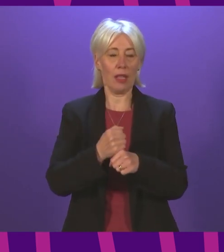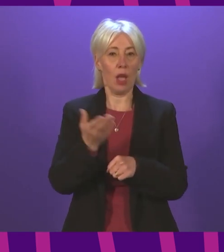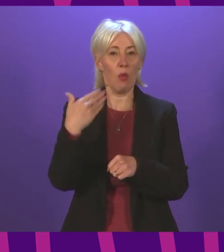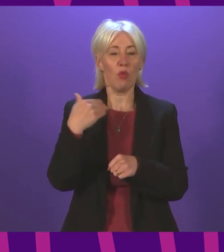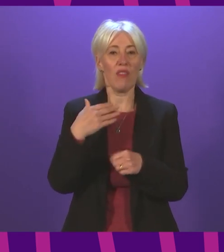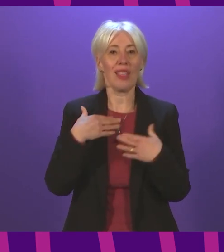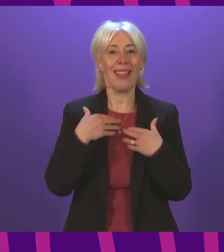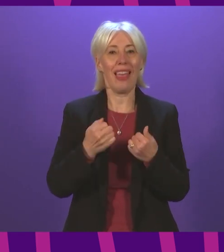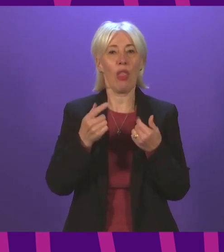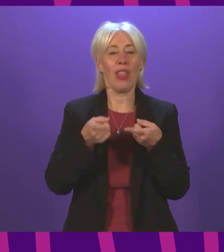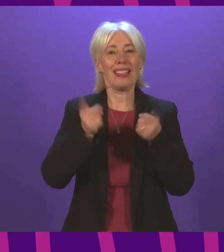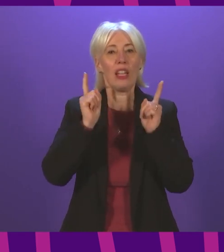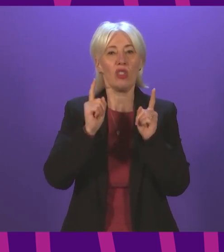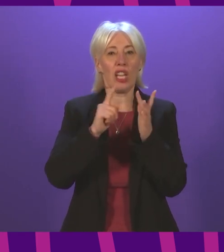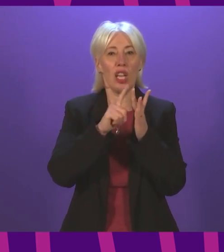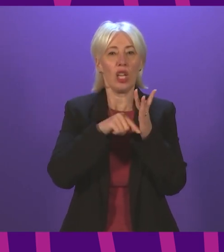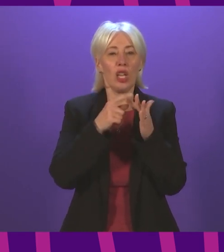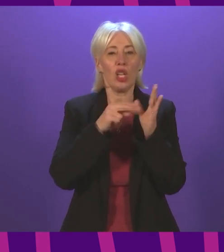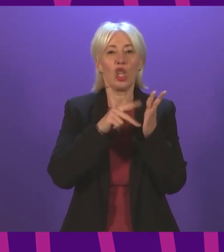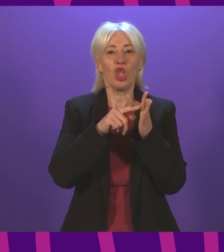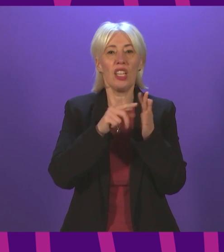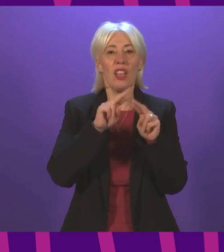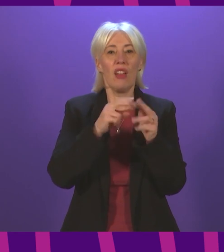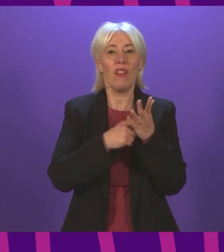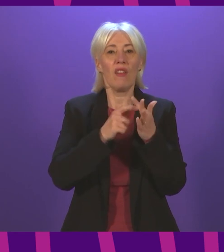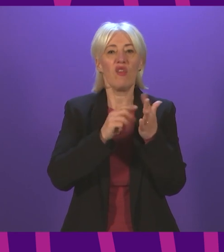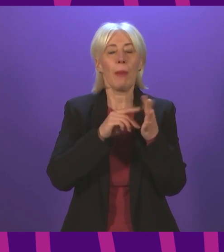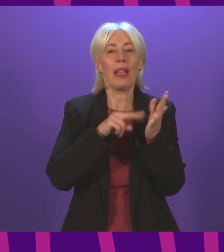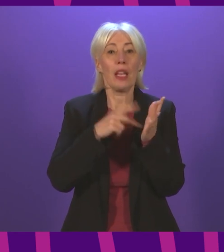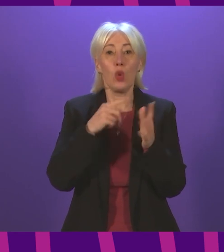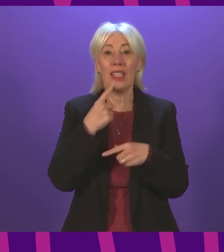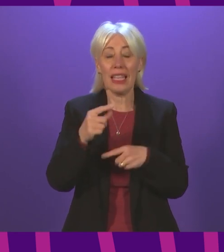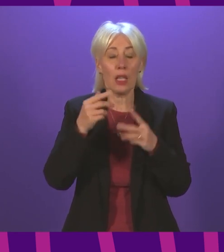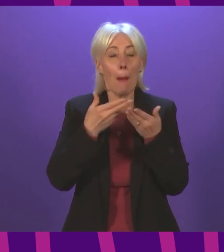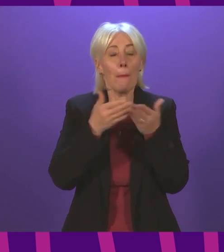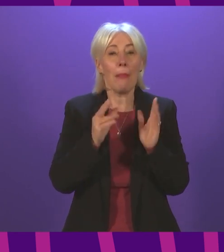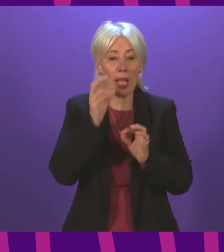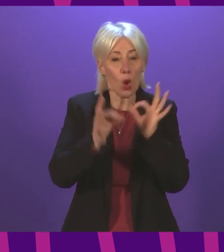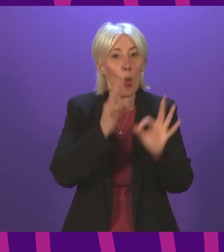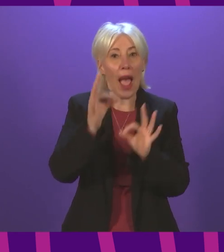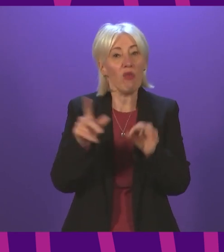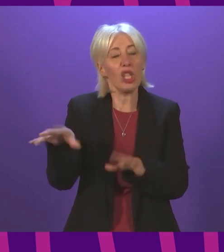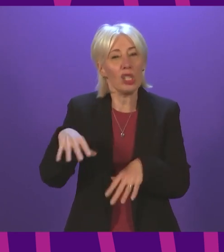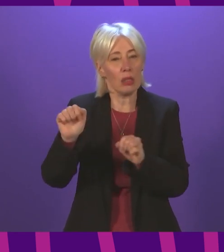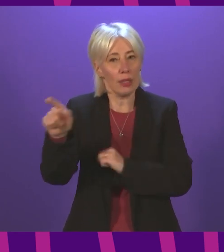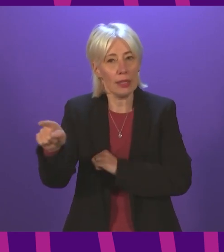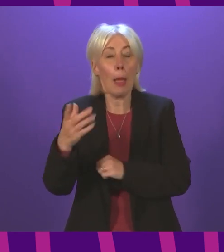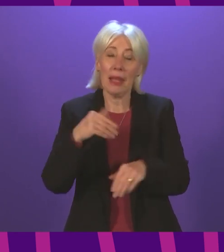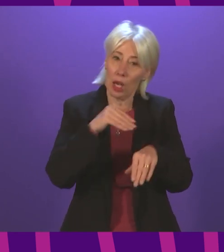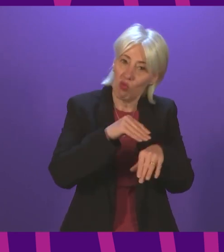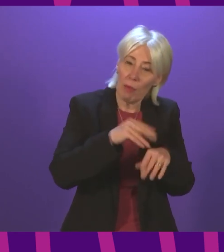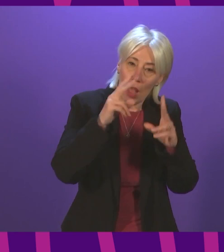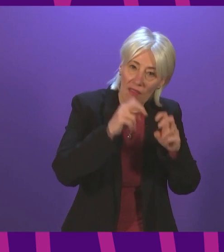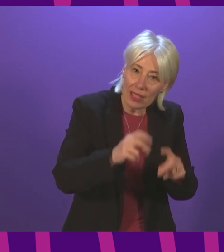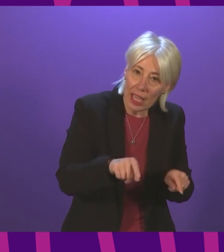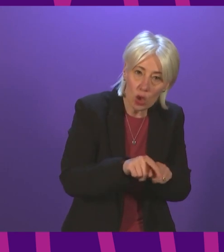Secretary, Jean Freeman, who commissioned and established the public inquiry. The public inquiry is now underway. There are criminal investigations underway. It